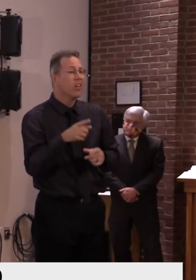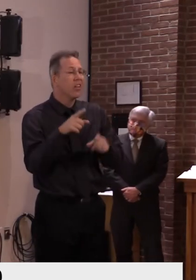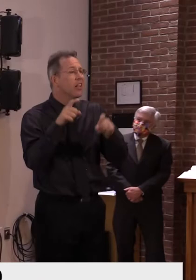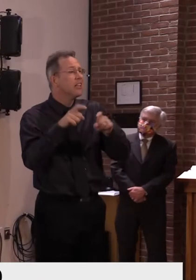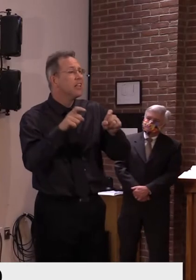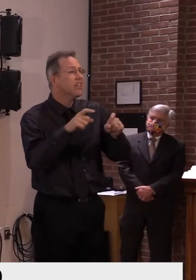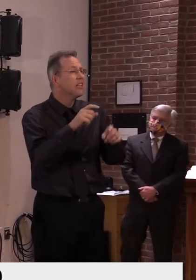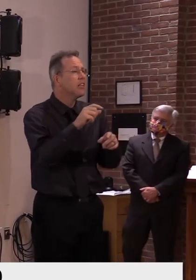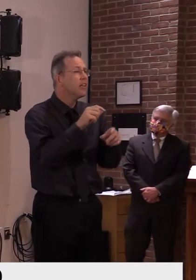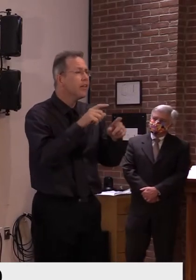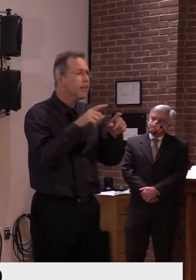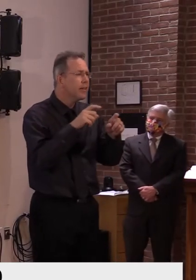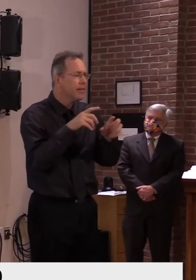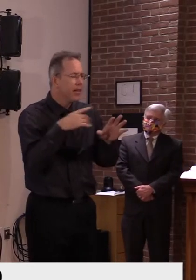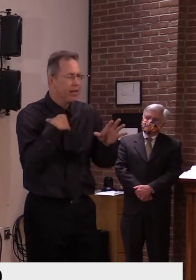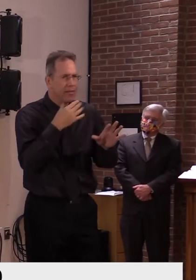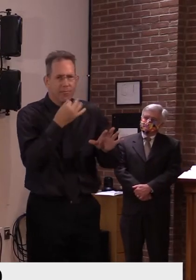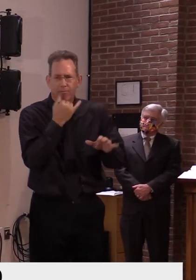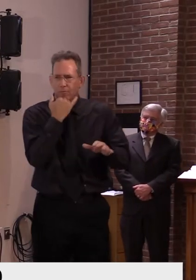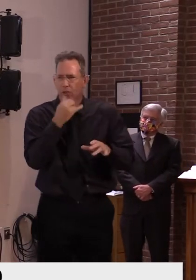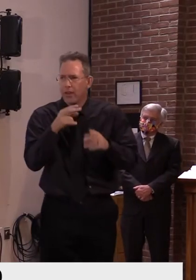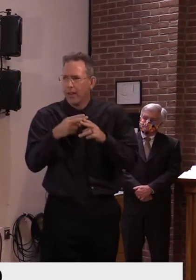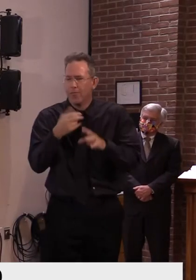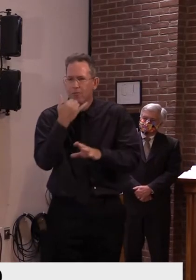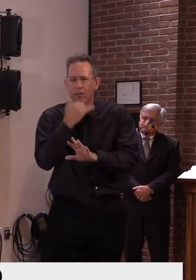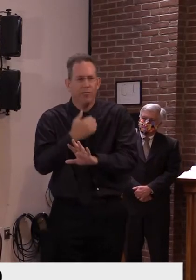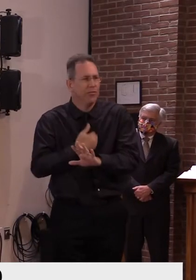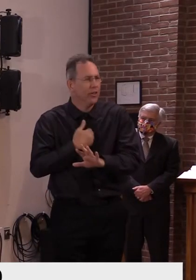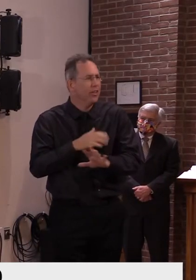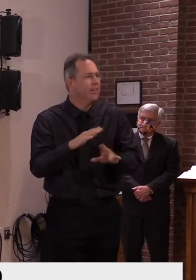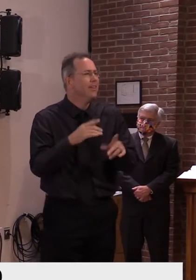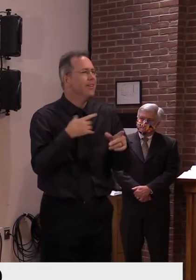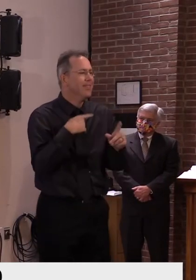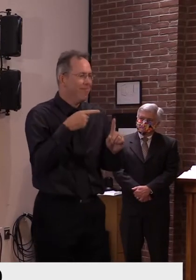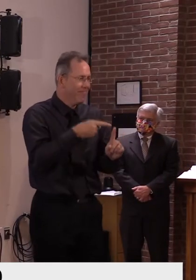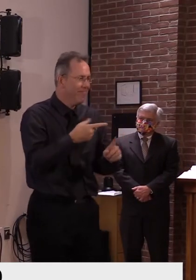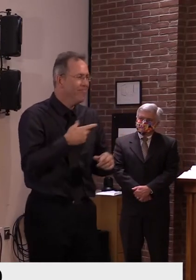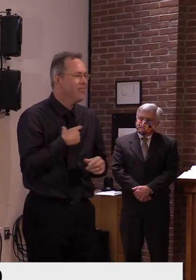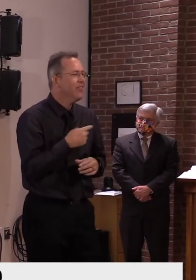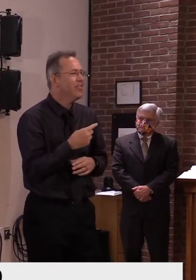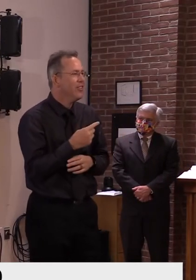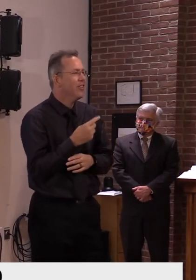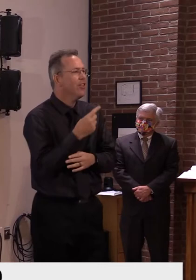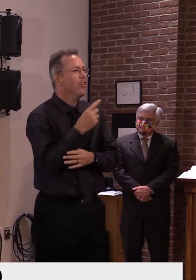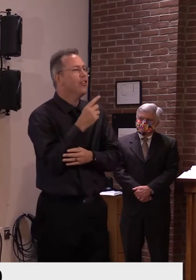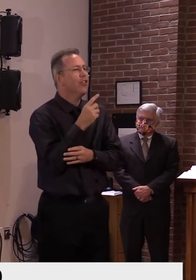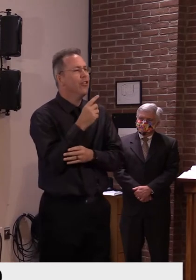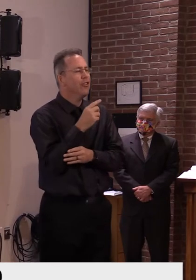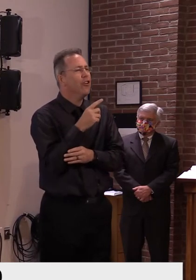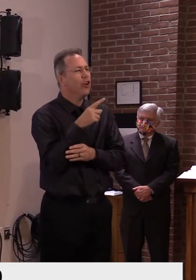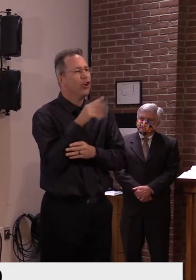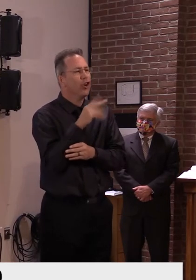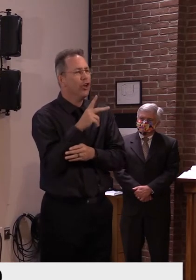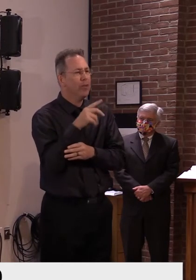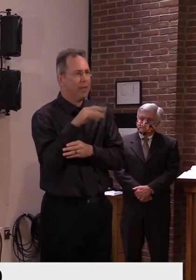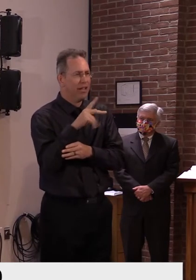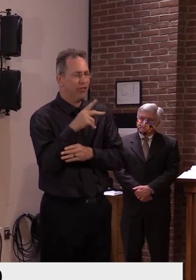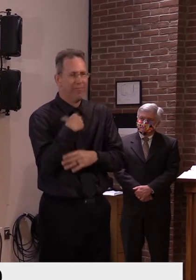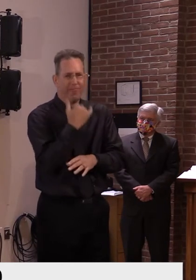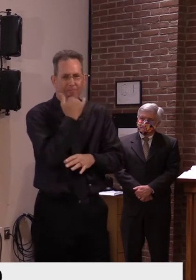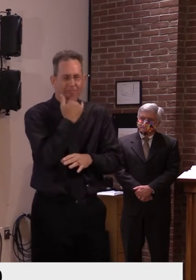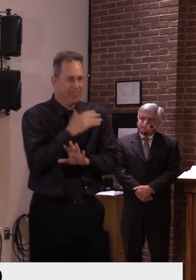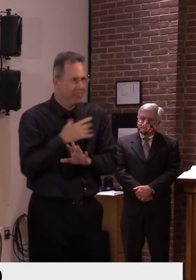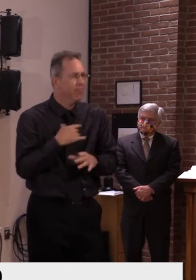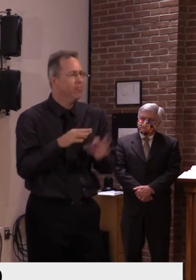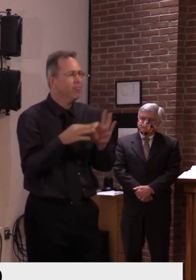study and is there a deadline? Yeah, thanks for the question. We don't have a lot of time.